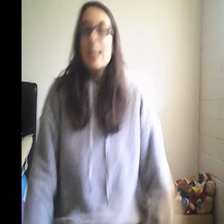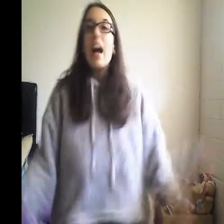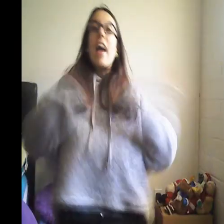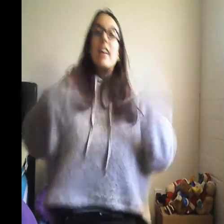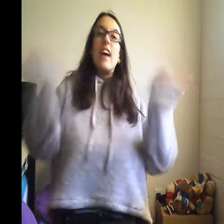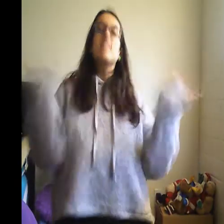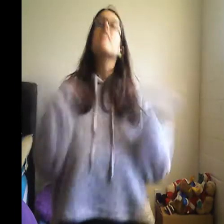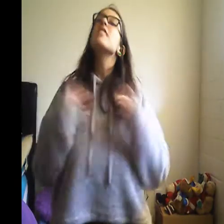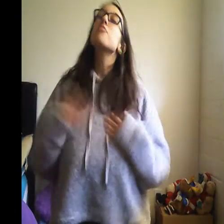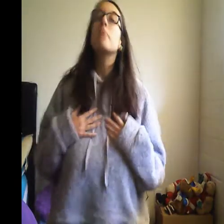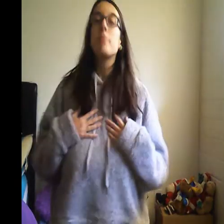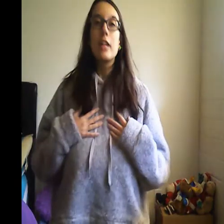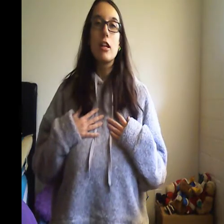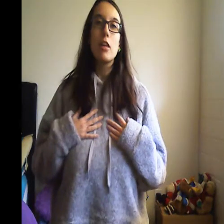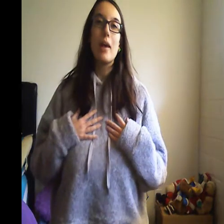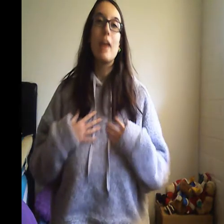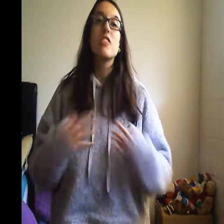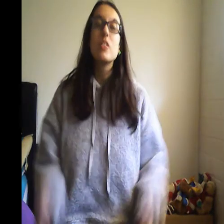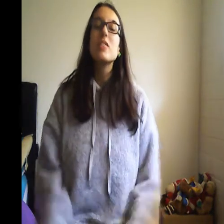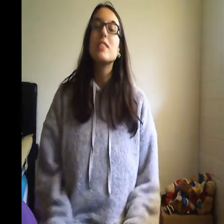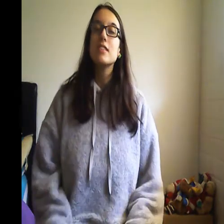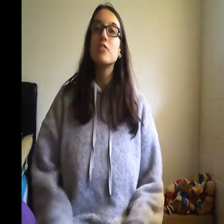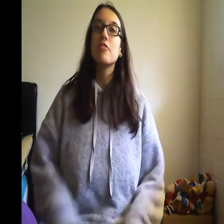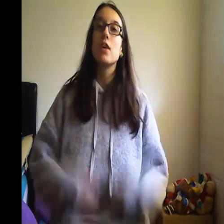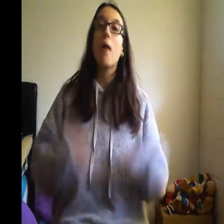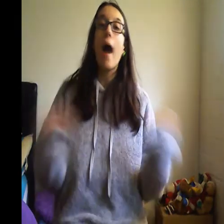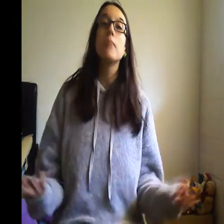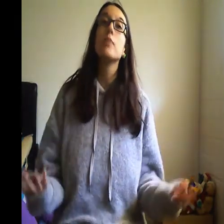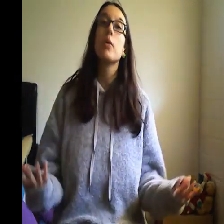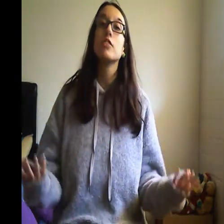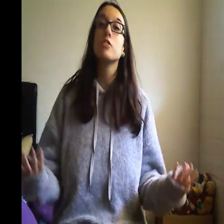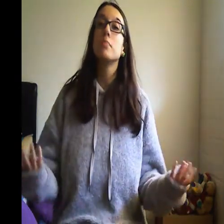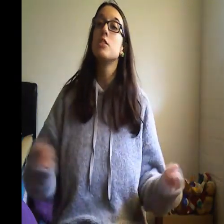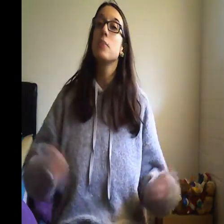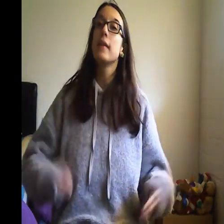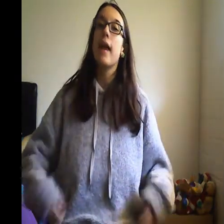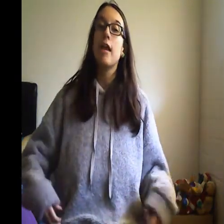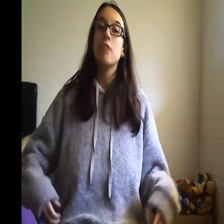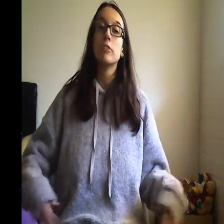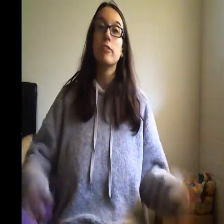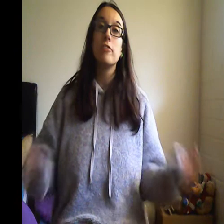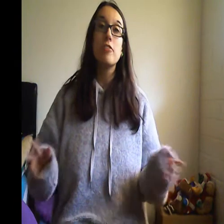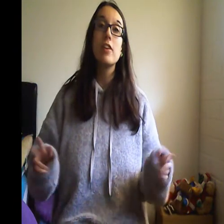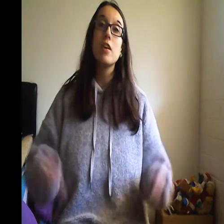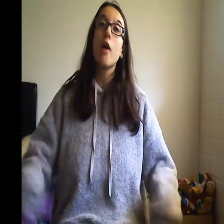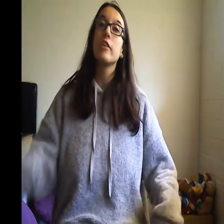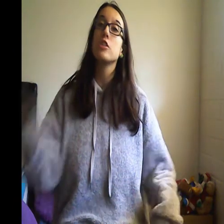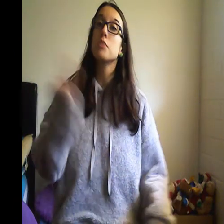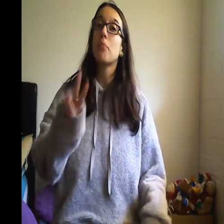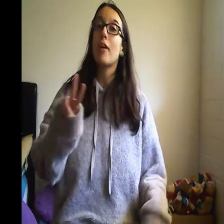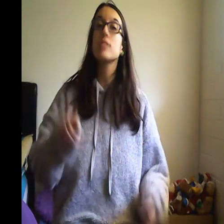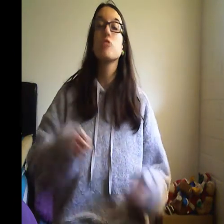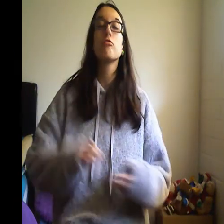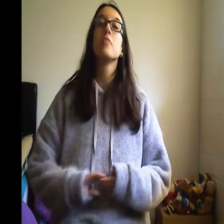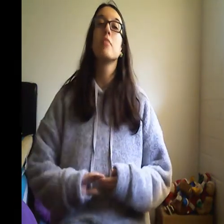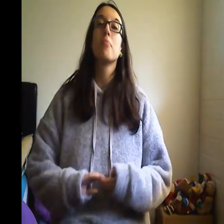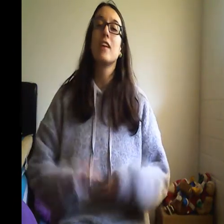hey guys it's me beauty glamour hair so in today's video i am going to be doing a review video on two products from the brand